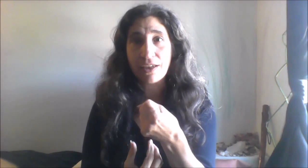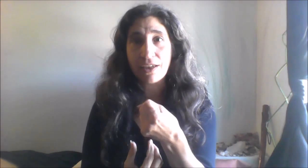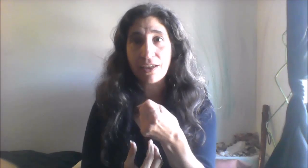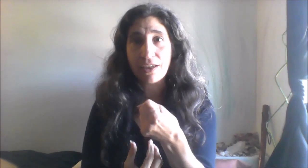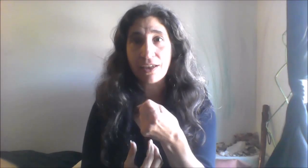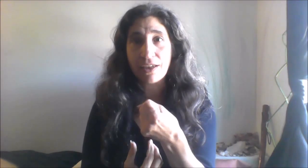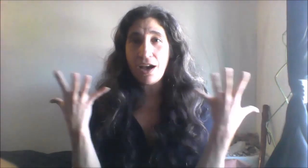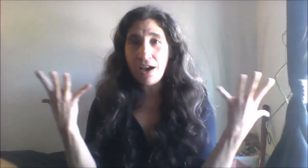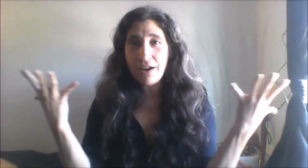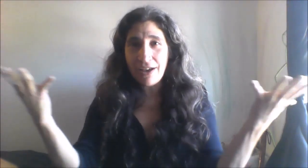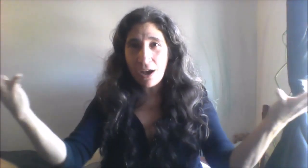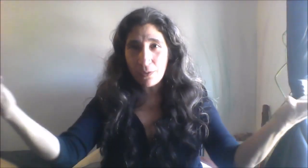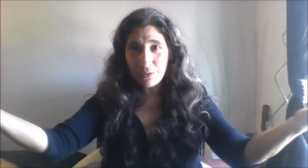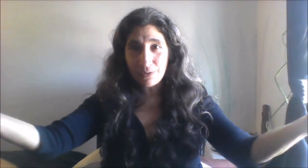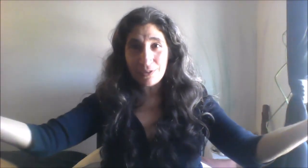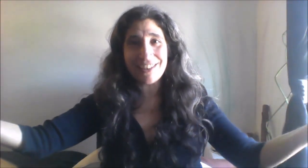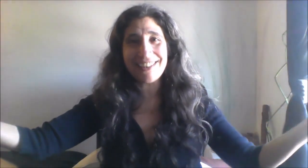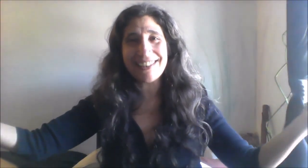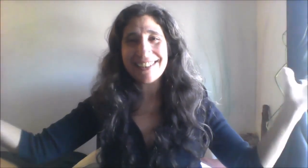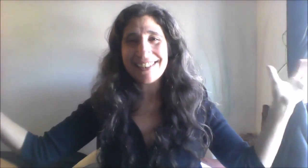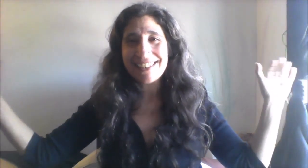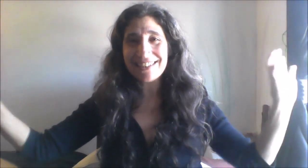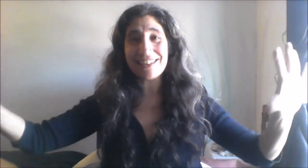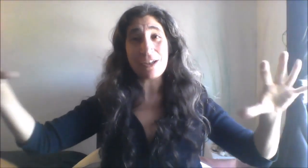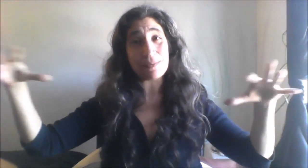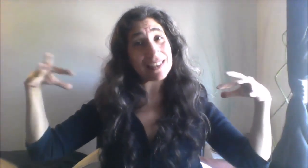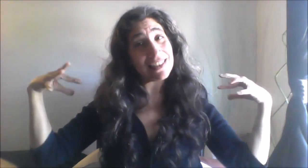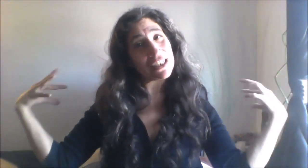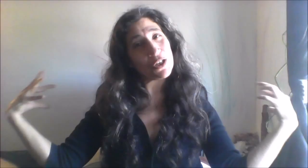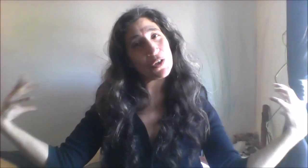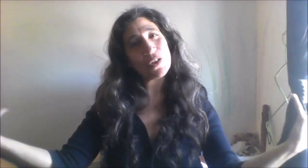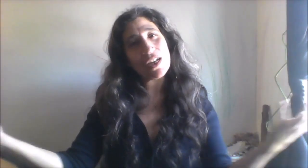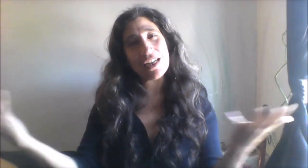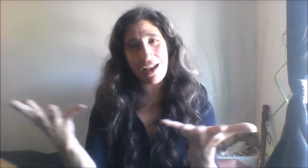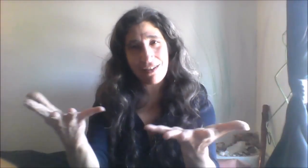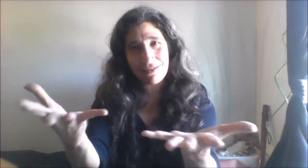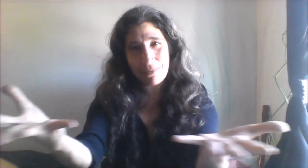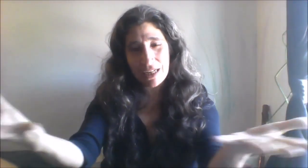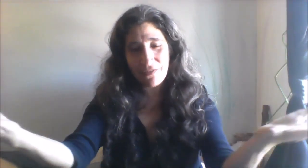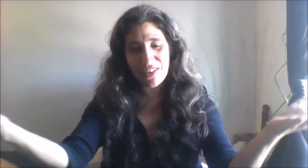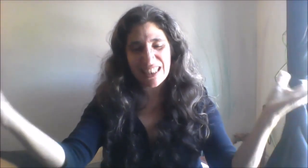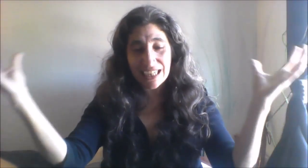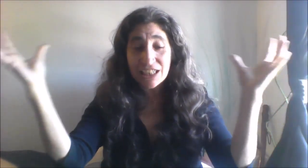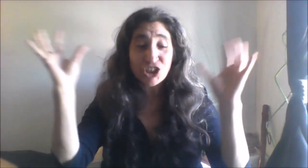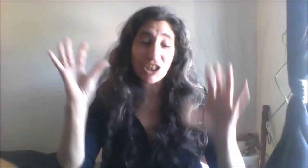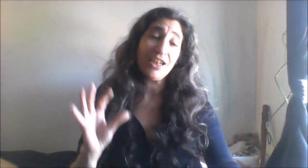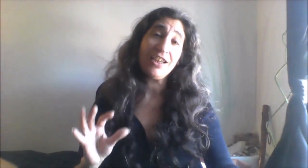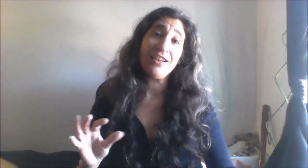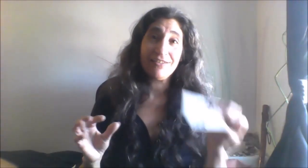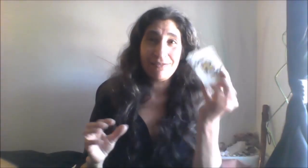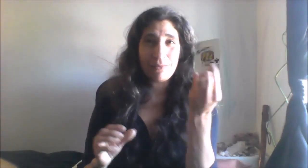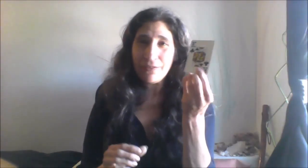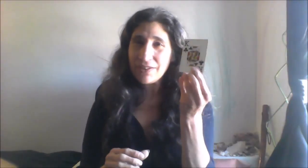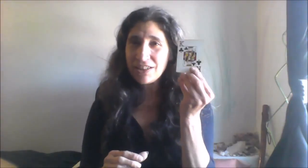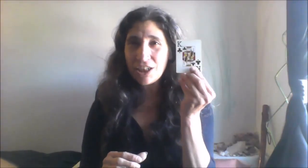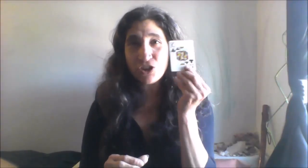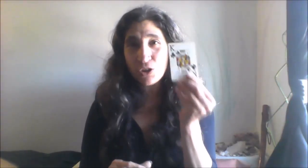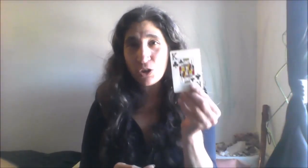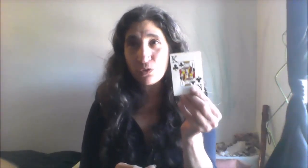because it comes into her and out manifestation manifestation through focus manifestation